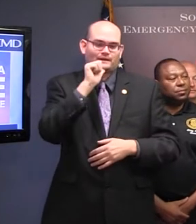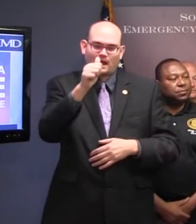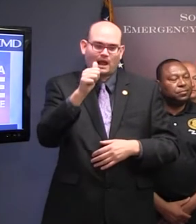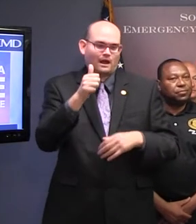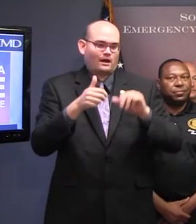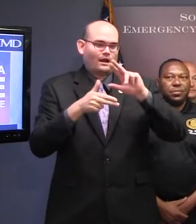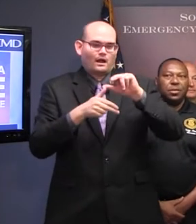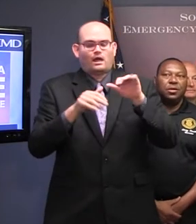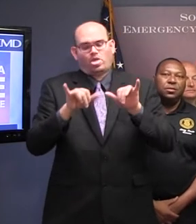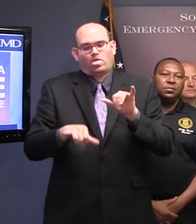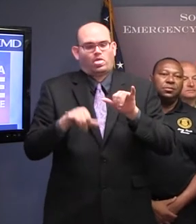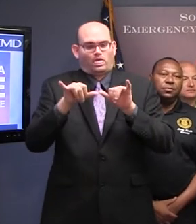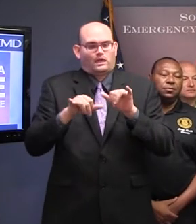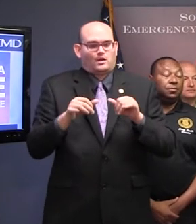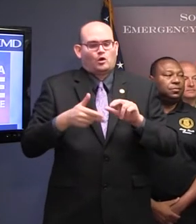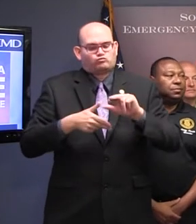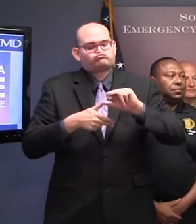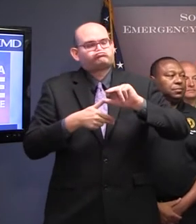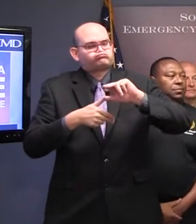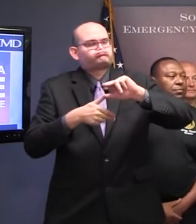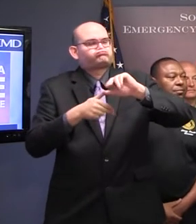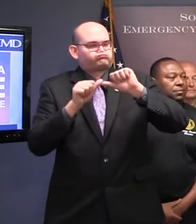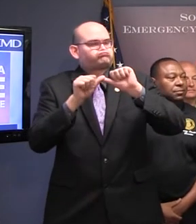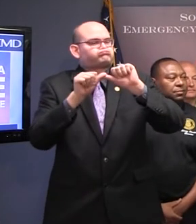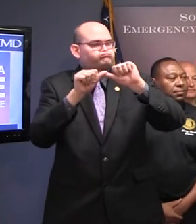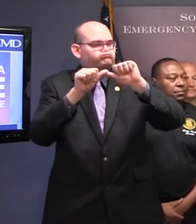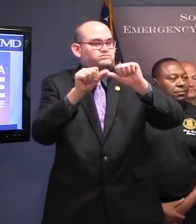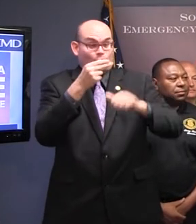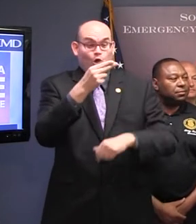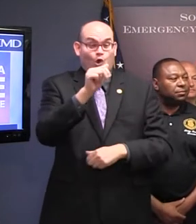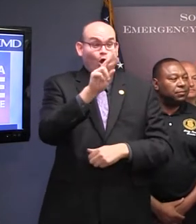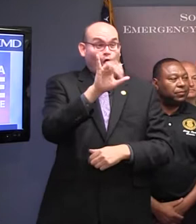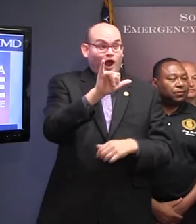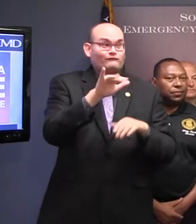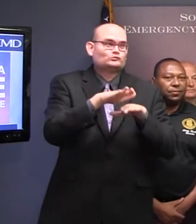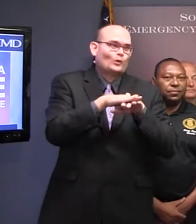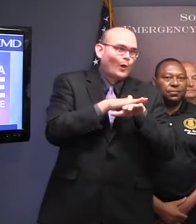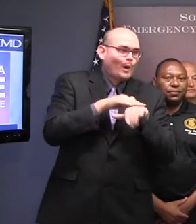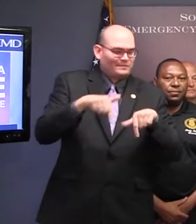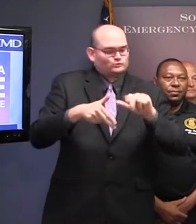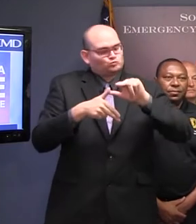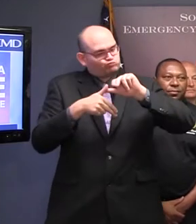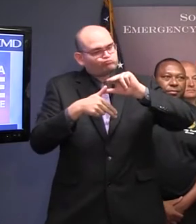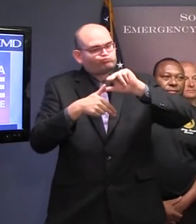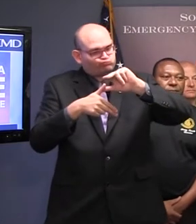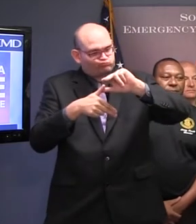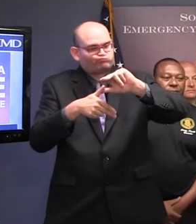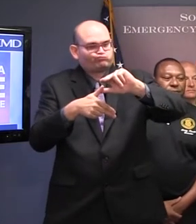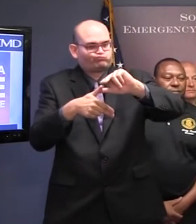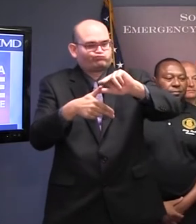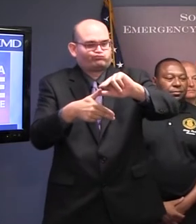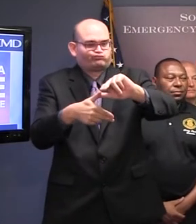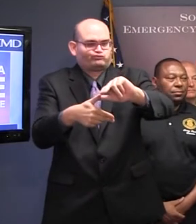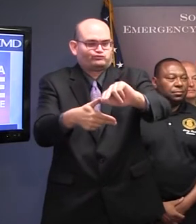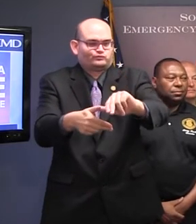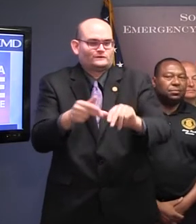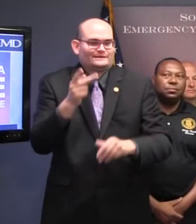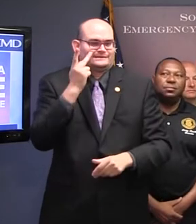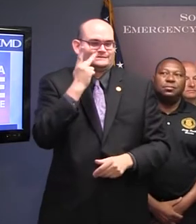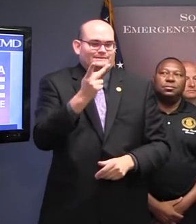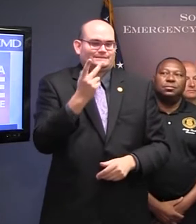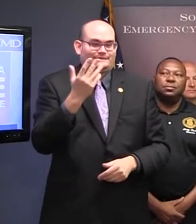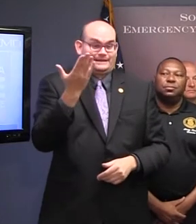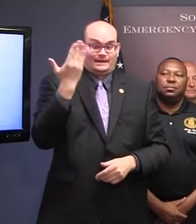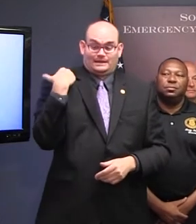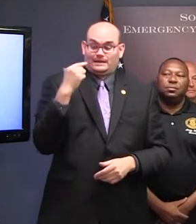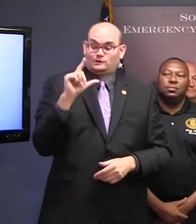localized flooding, but we don't think to the extent of what we saw back in October of 2015 or even last year with Hurricane Matthew. So winds